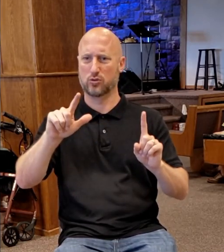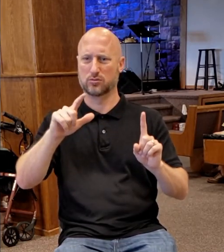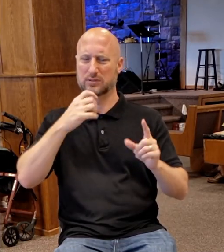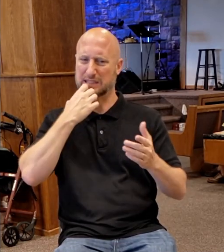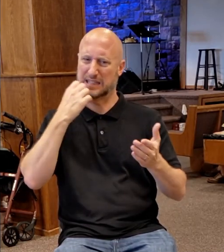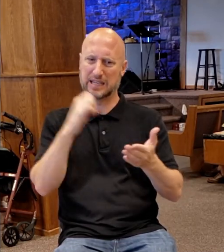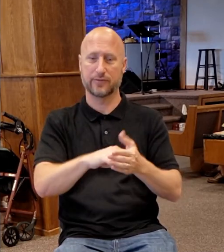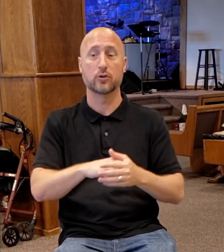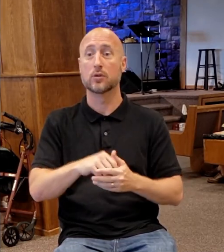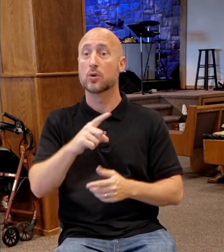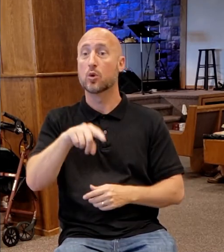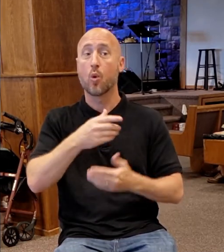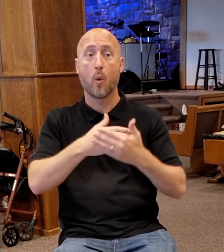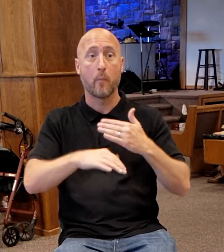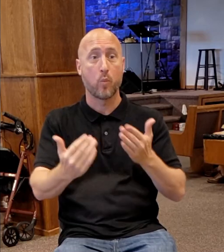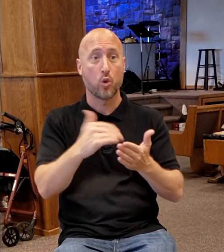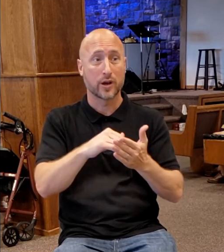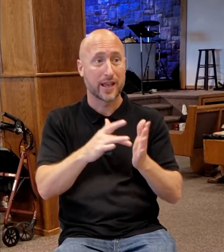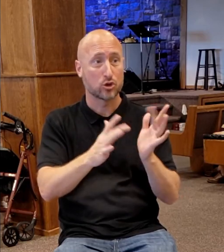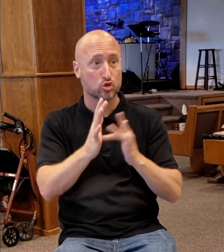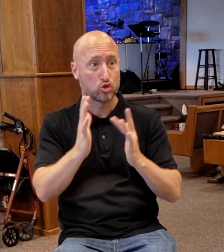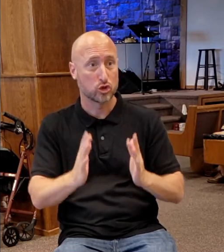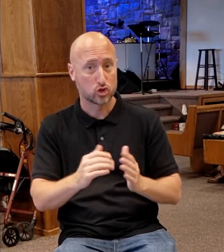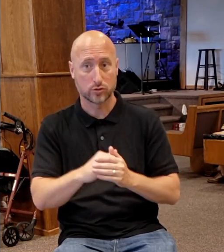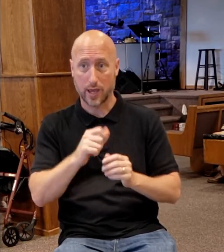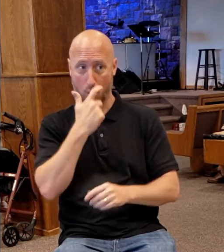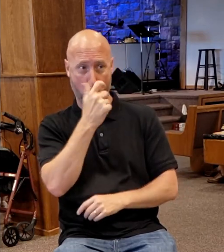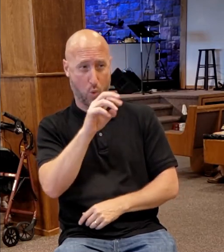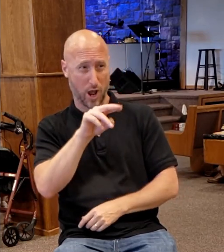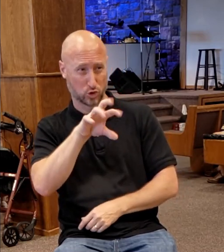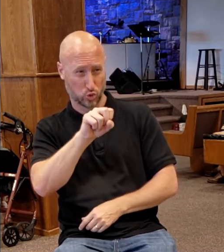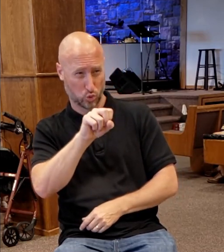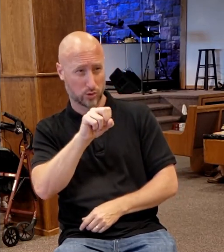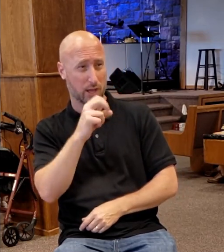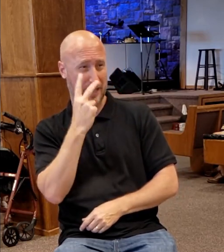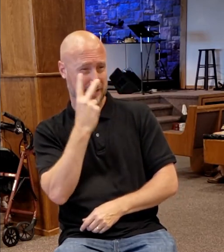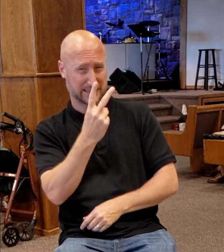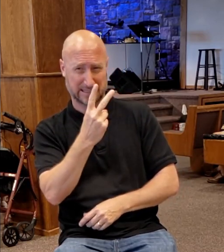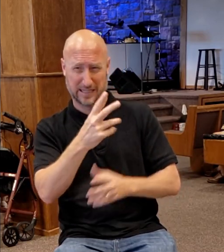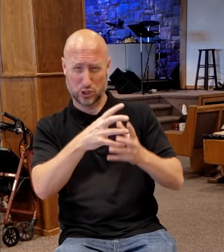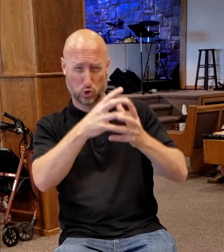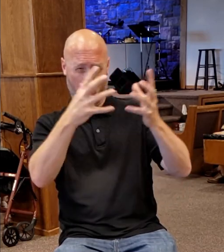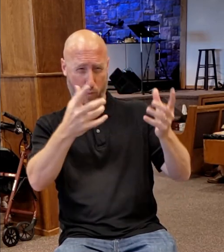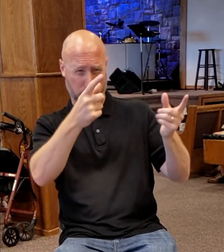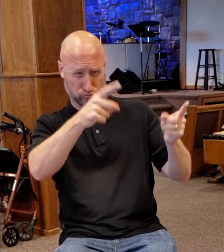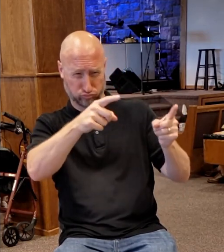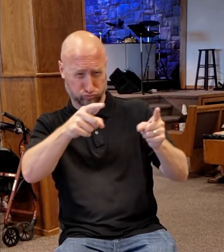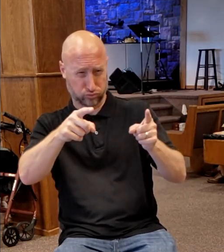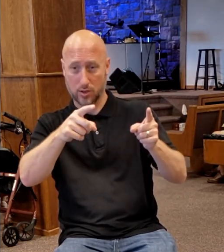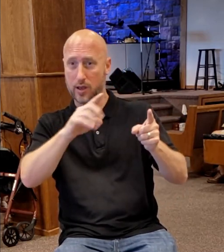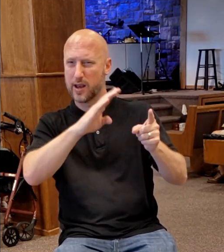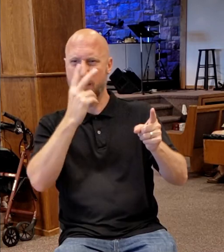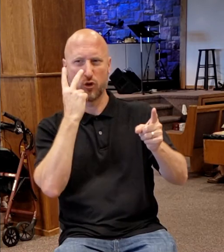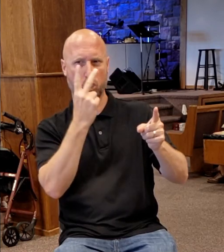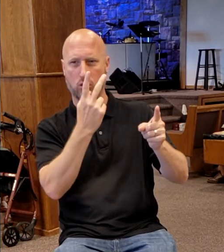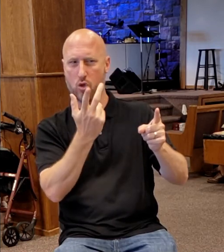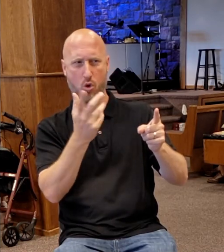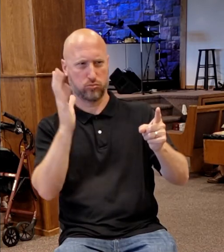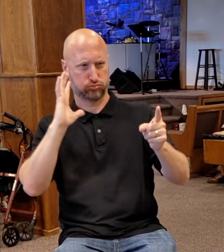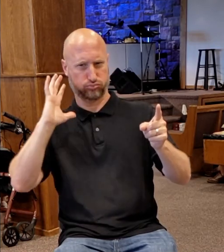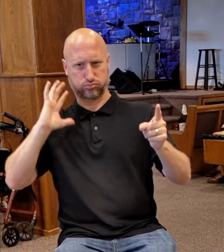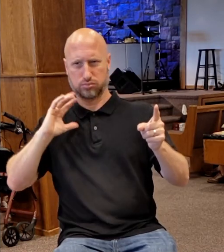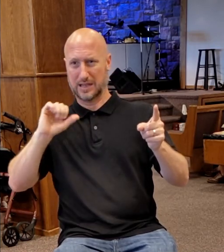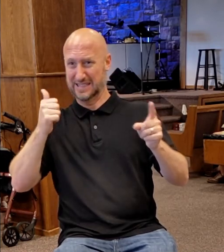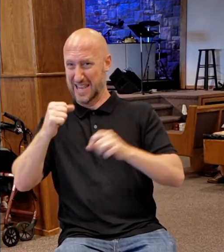born again Christian, watch the news today and see so much of it, you never thought you'd see 10 years ago and say, this is